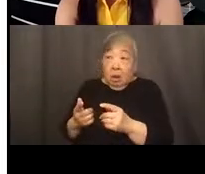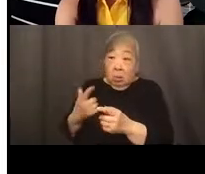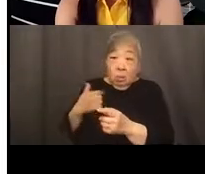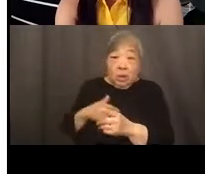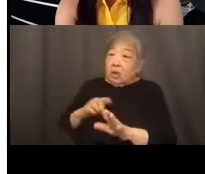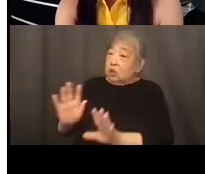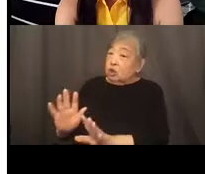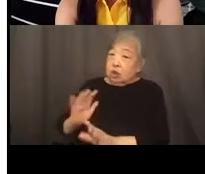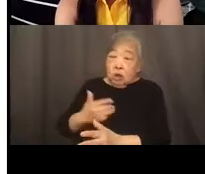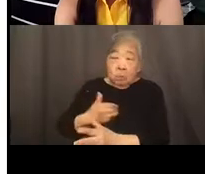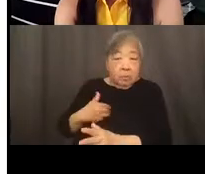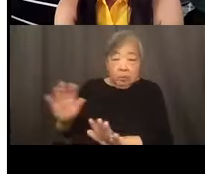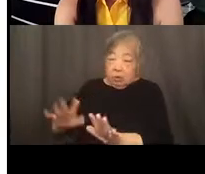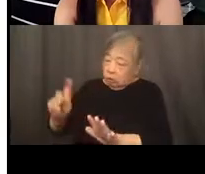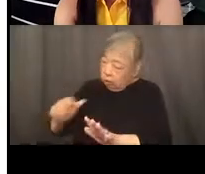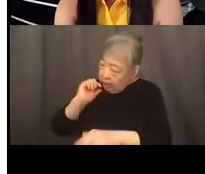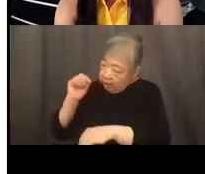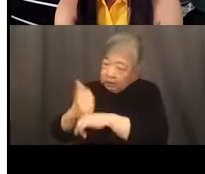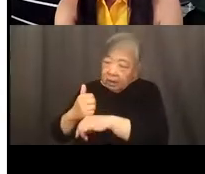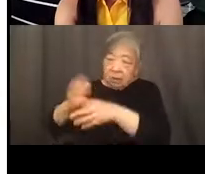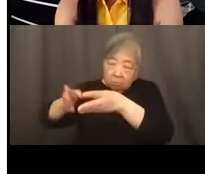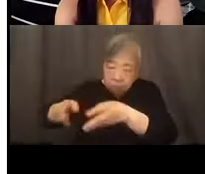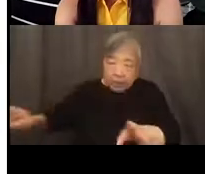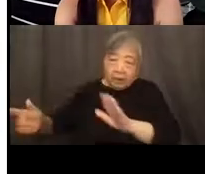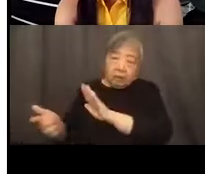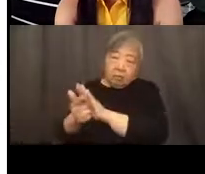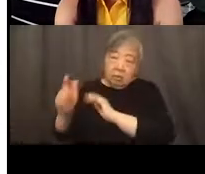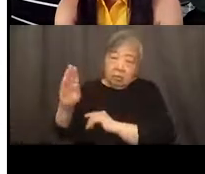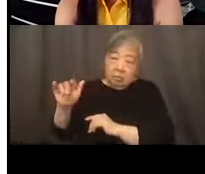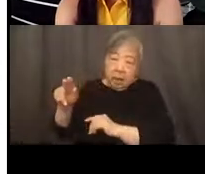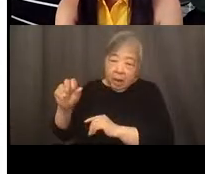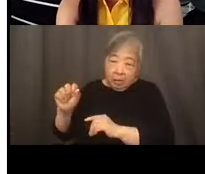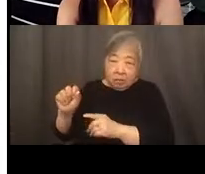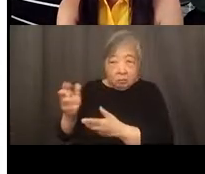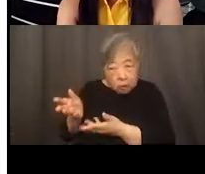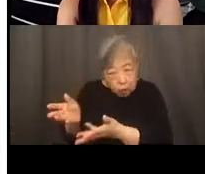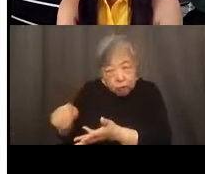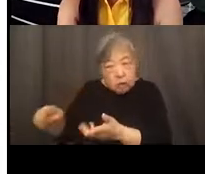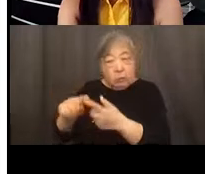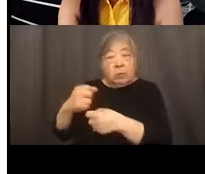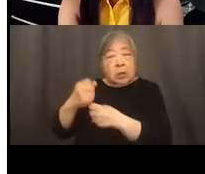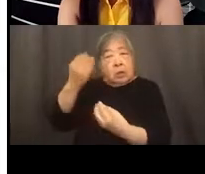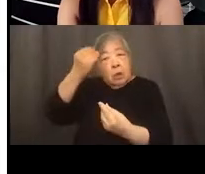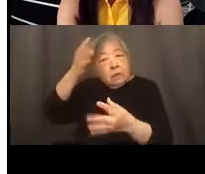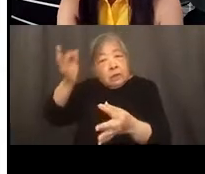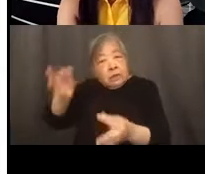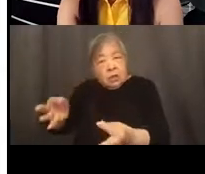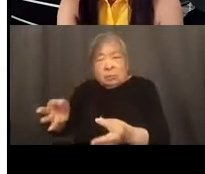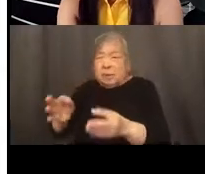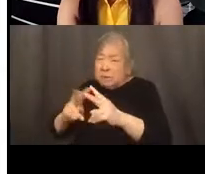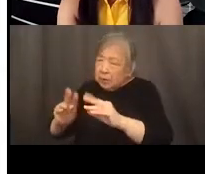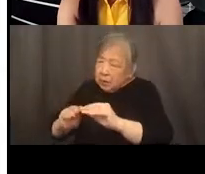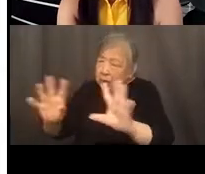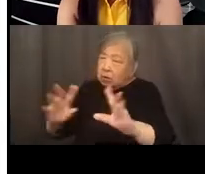instituting blanket bans, and for housing providers to make thoughtful decisions and being very clear about